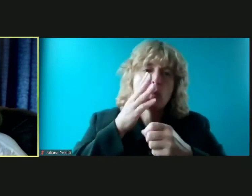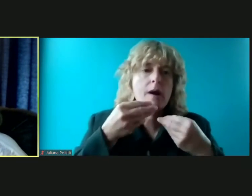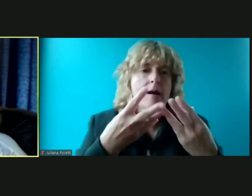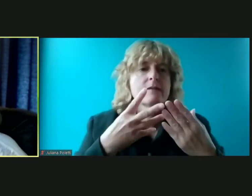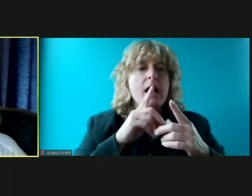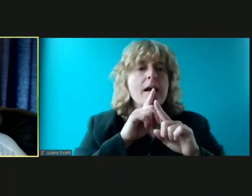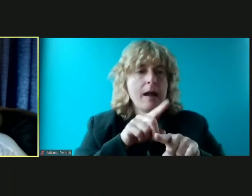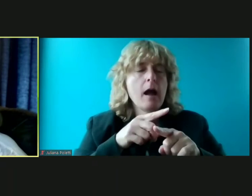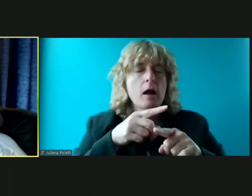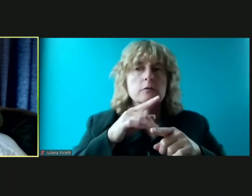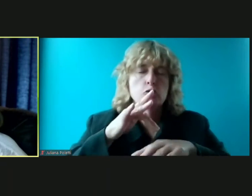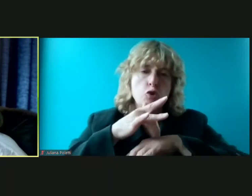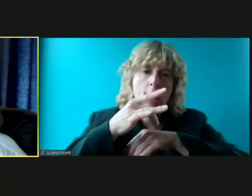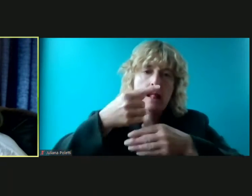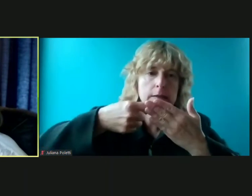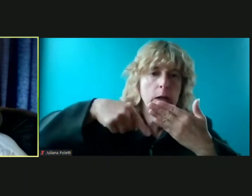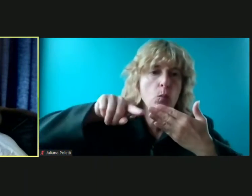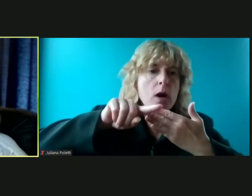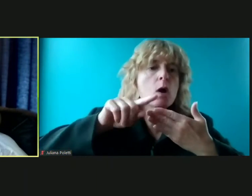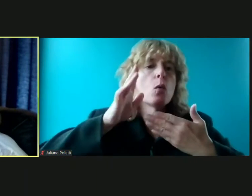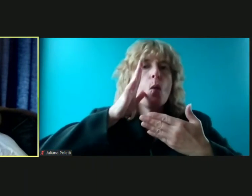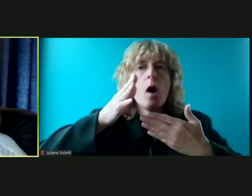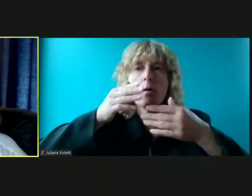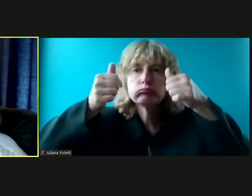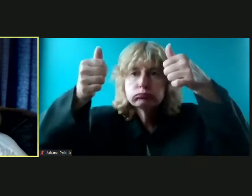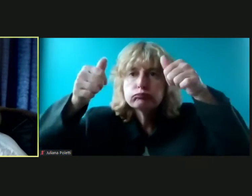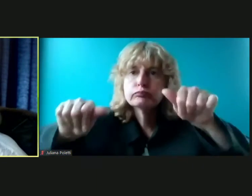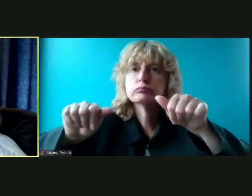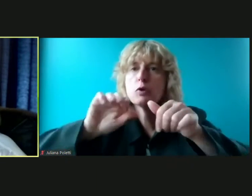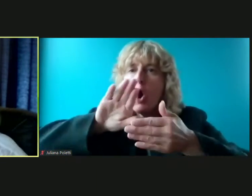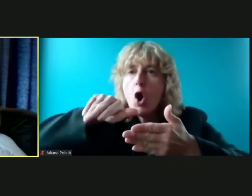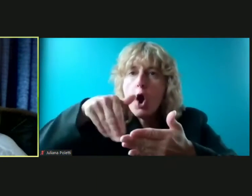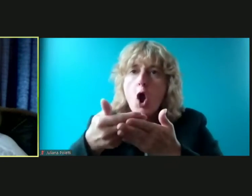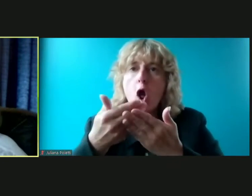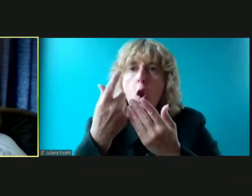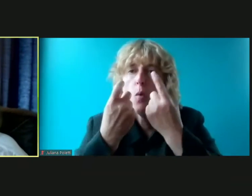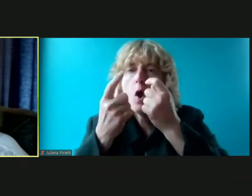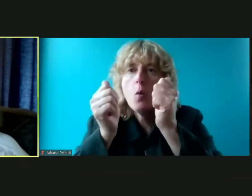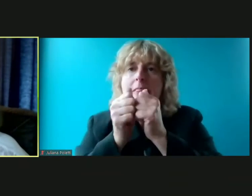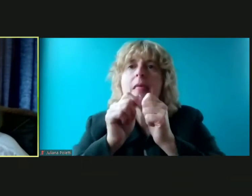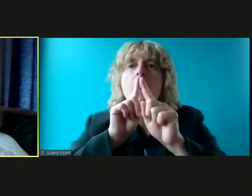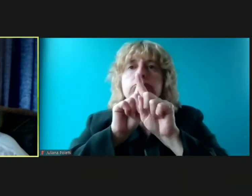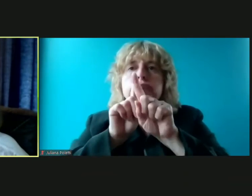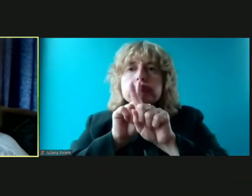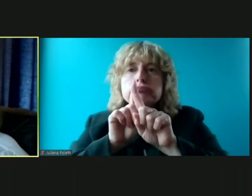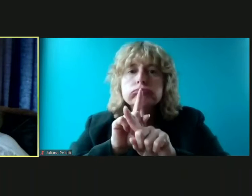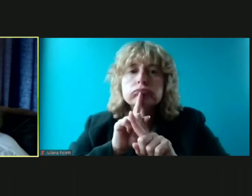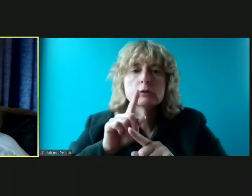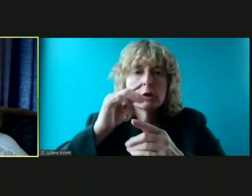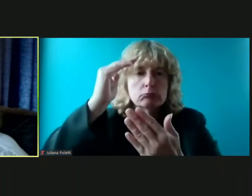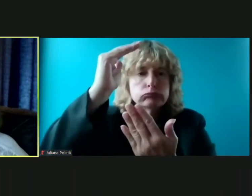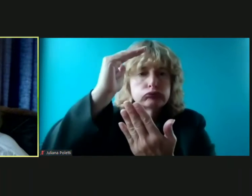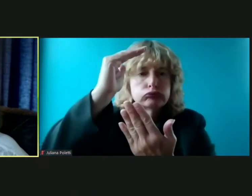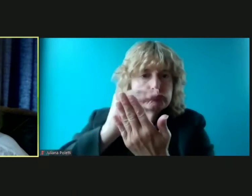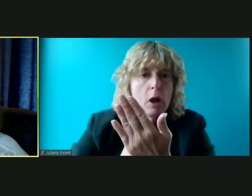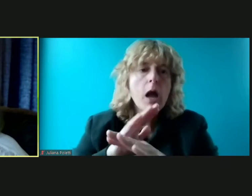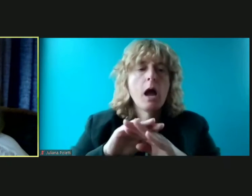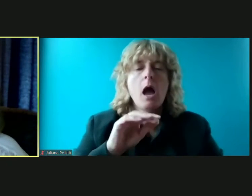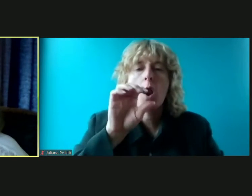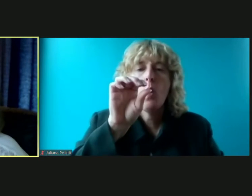questions asked today will be posted with answers on one detroitpbs.org